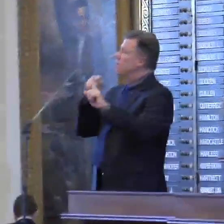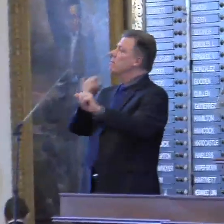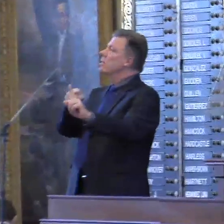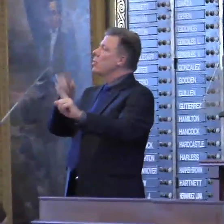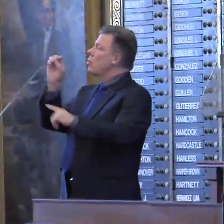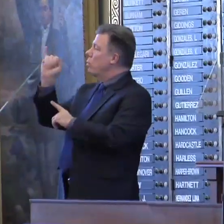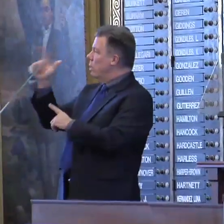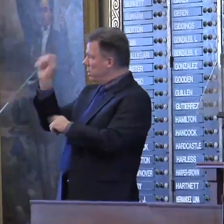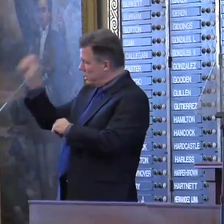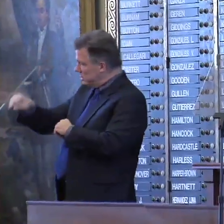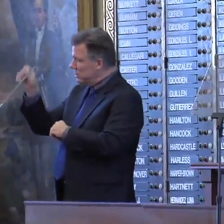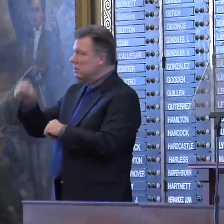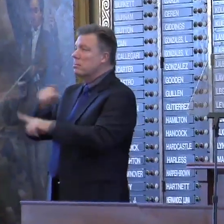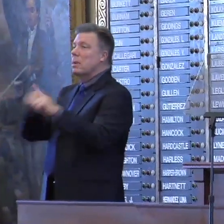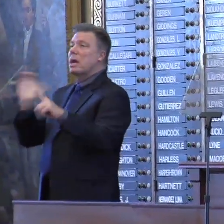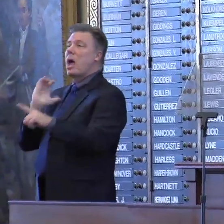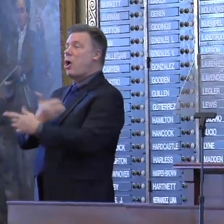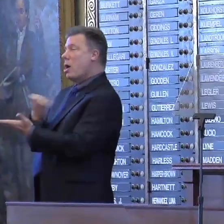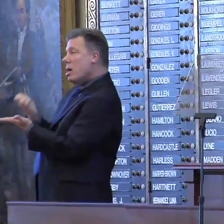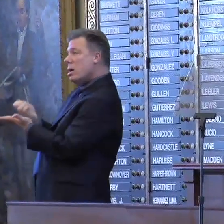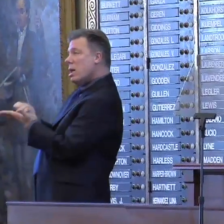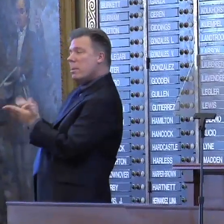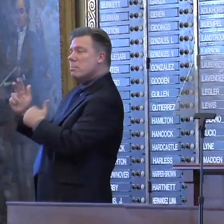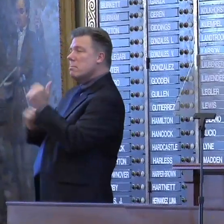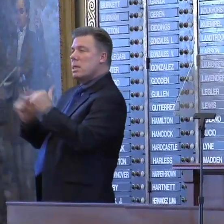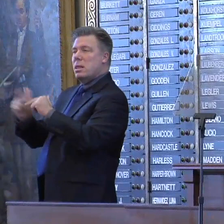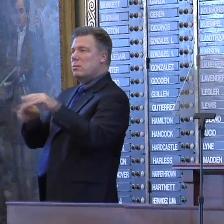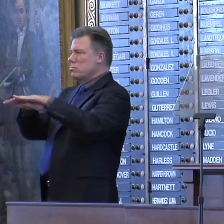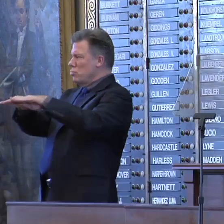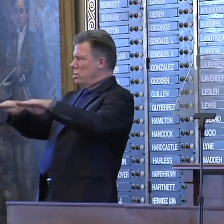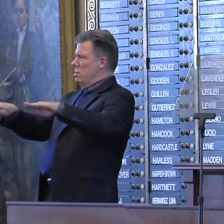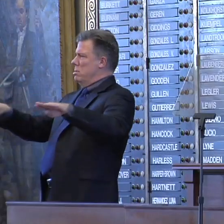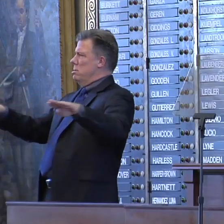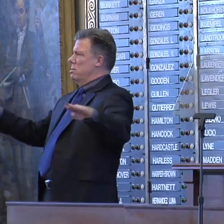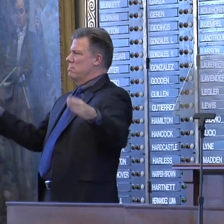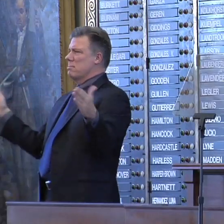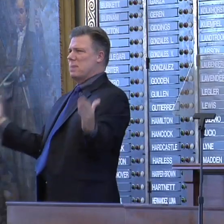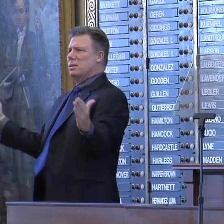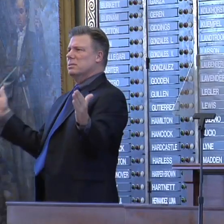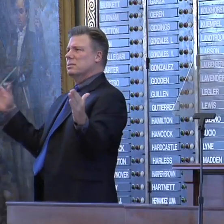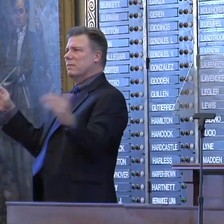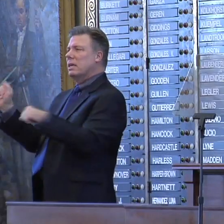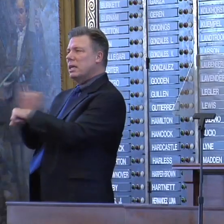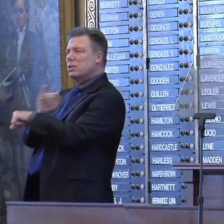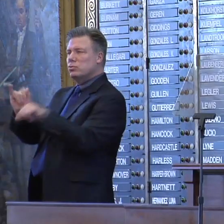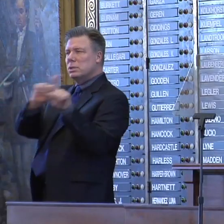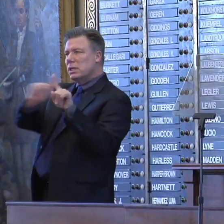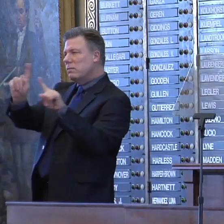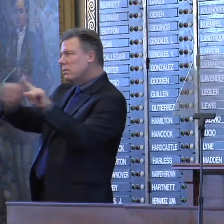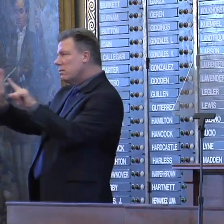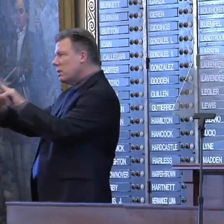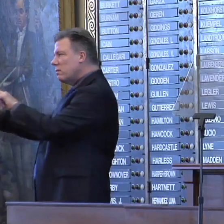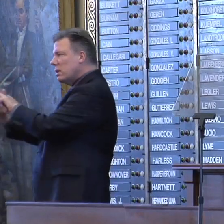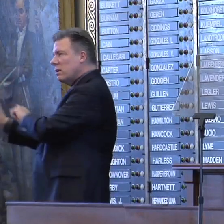but our economic strength is built on a much broader base and a much broader group of industry sectors. Our job growth